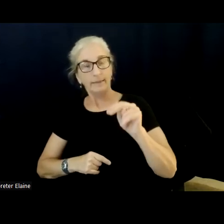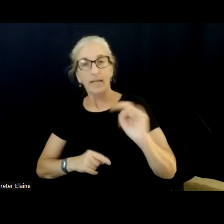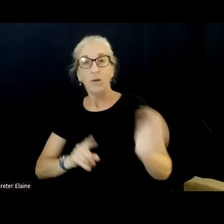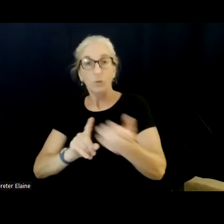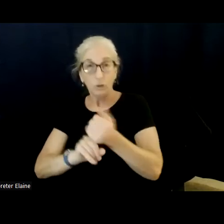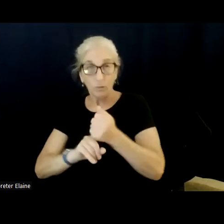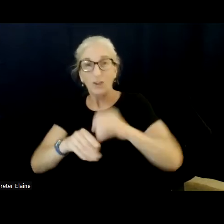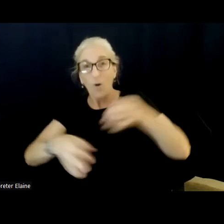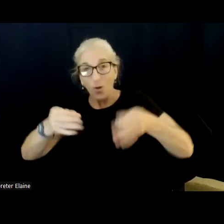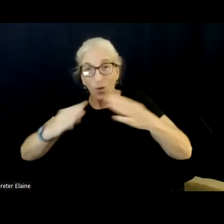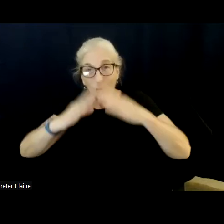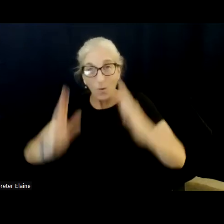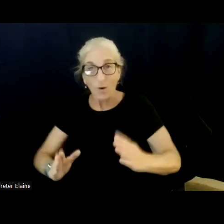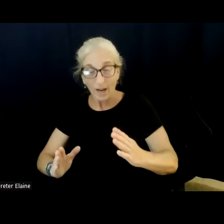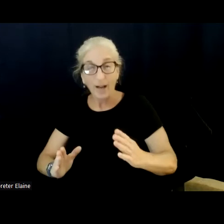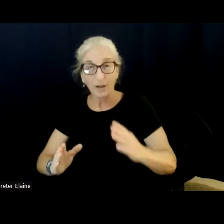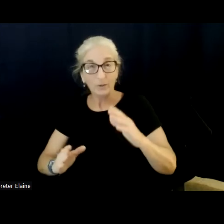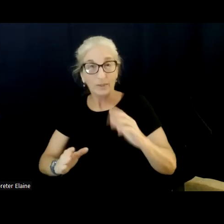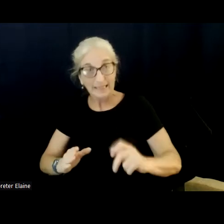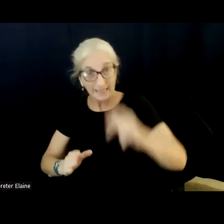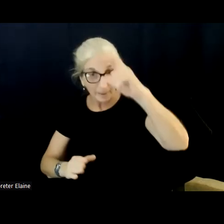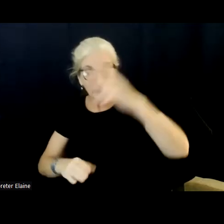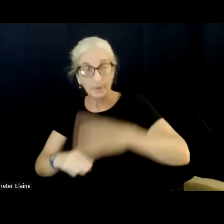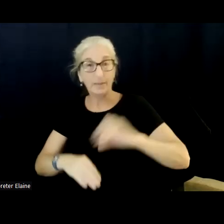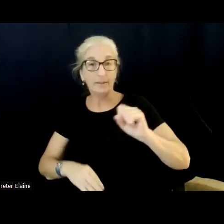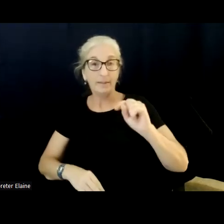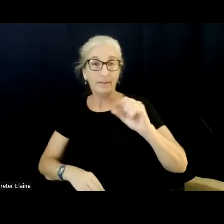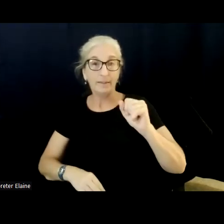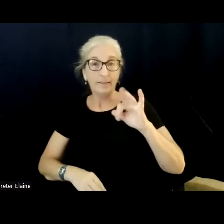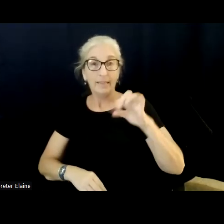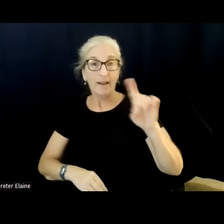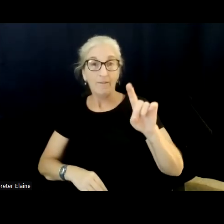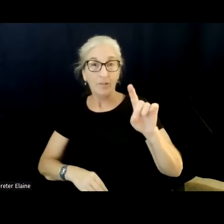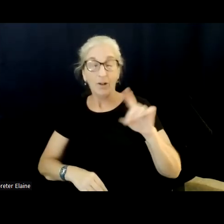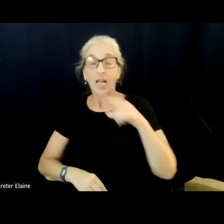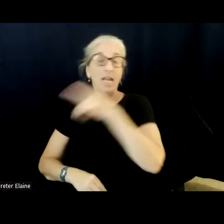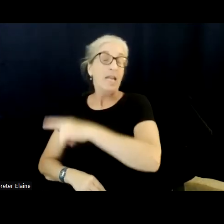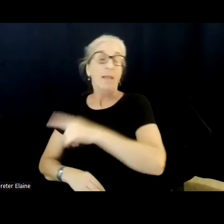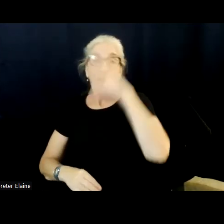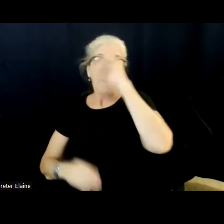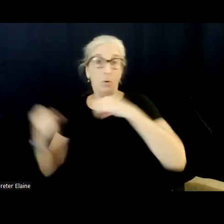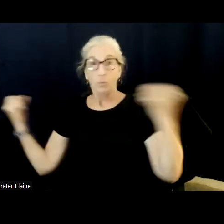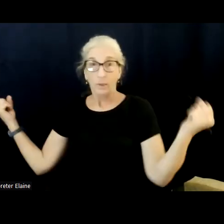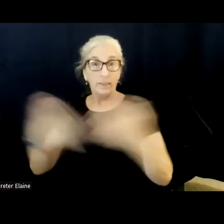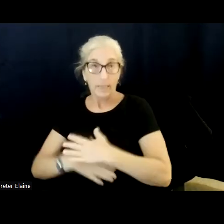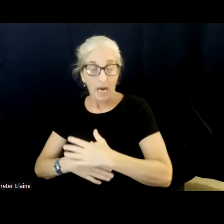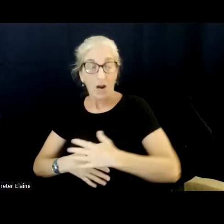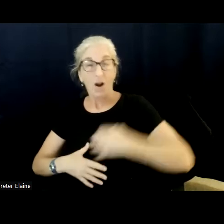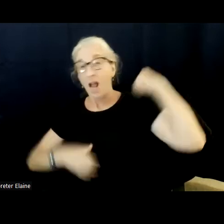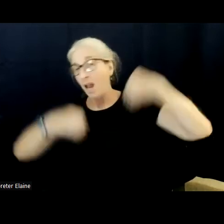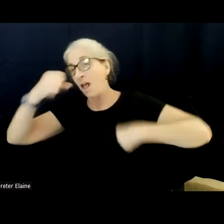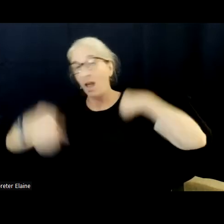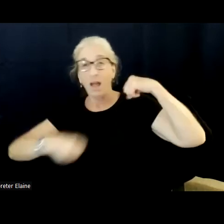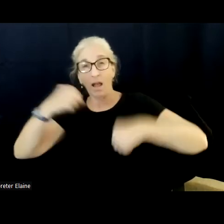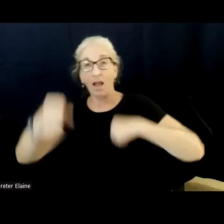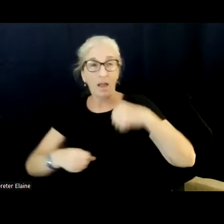police officer who scared the Dickens out of him. he ended up having four assault charges against him before, took about